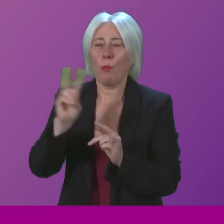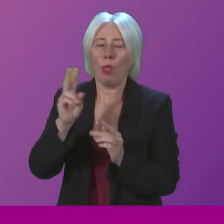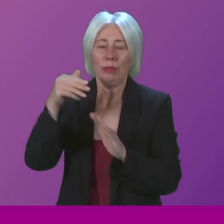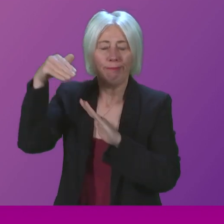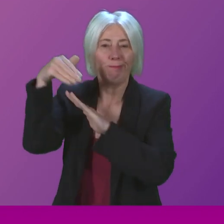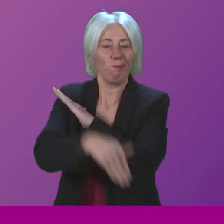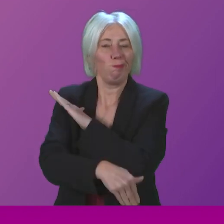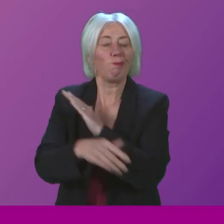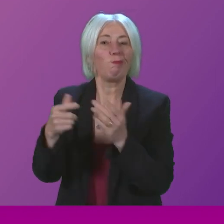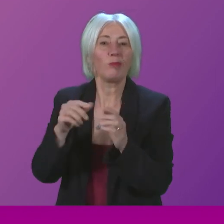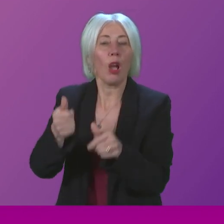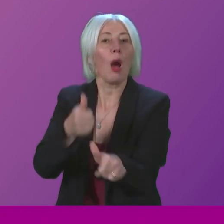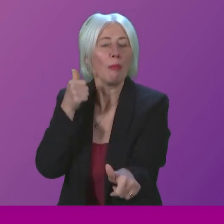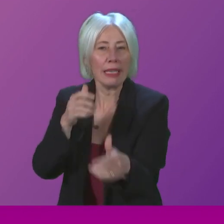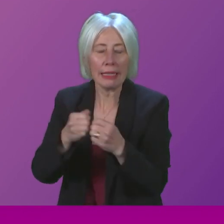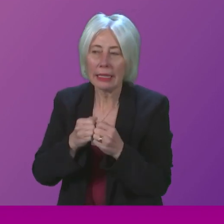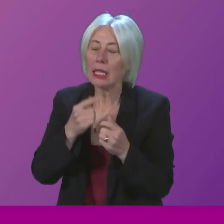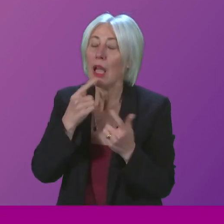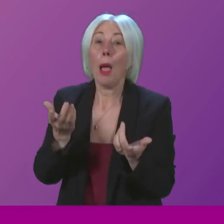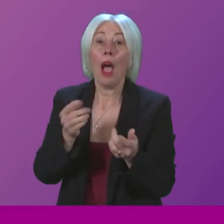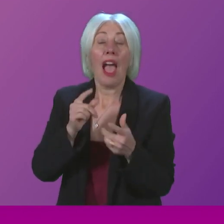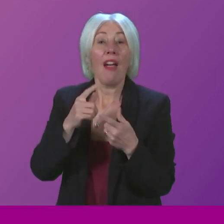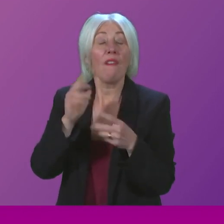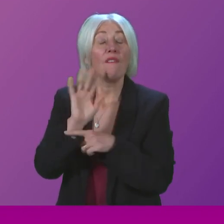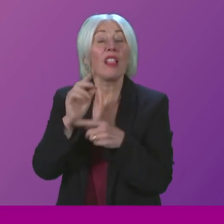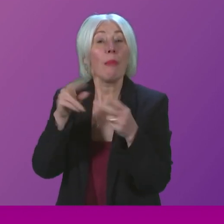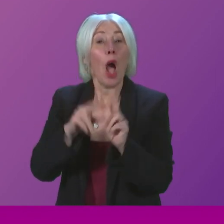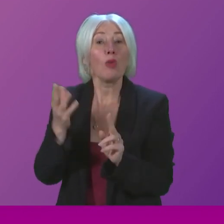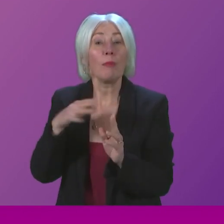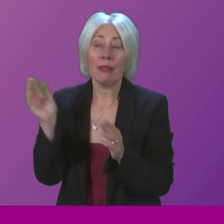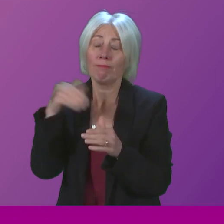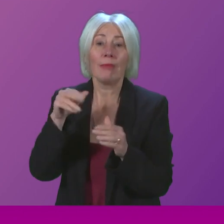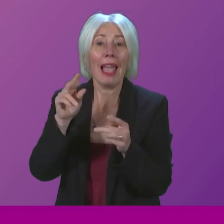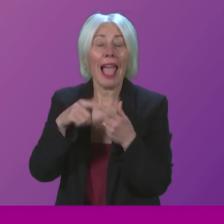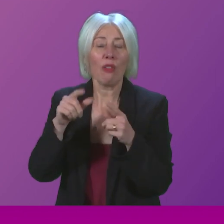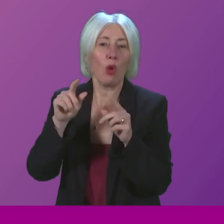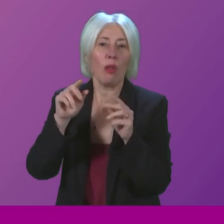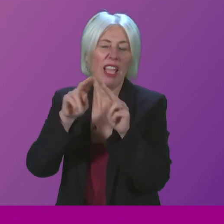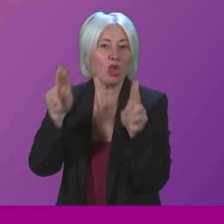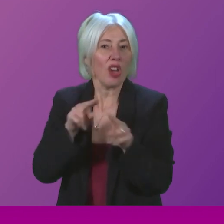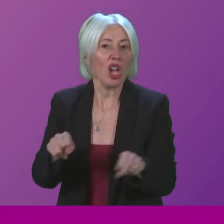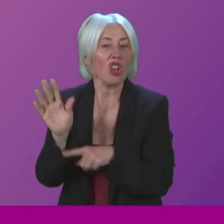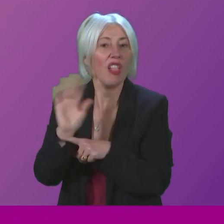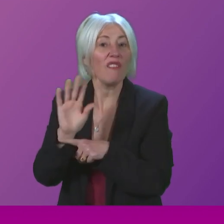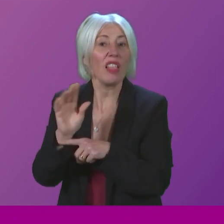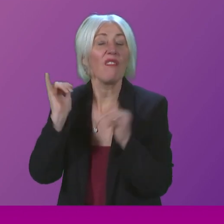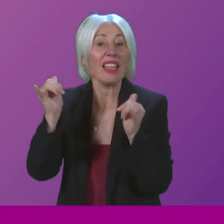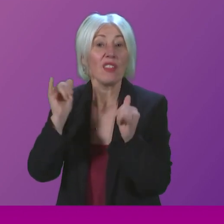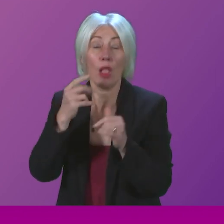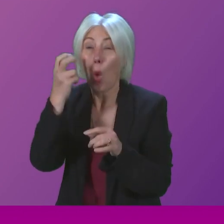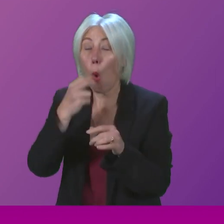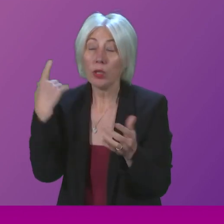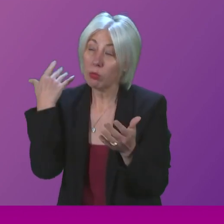for the whole of the city and indeed the whole of the country hosting the Edinburgh International Film Festival, which is the oldest continuously running film festival in the world.